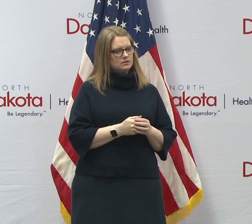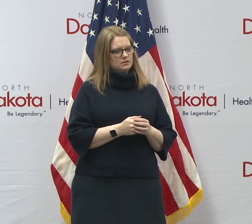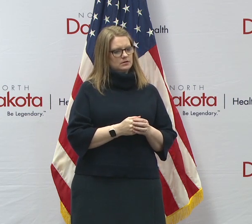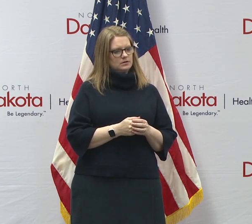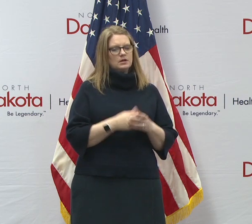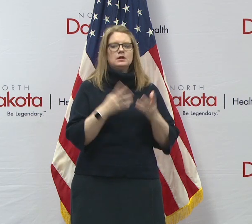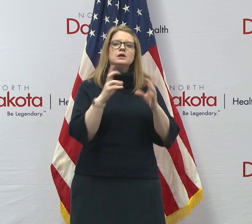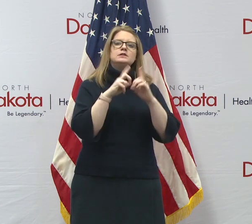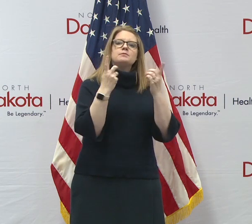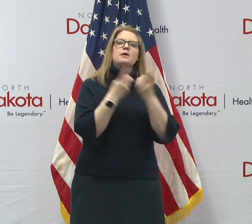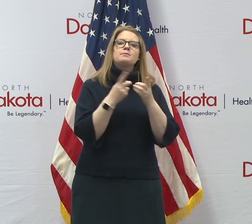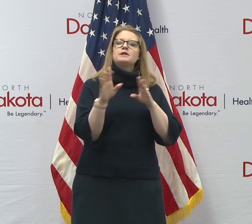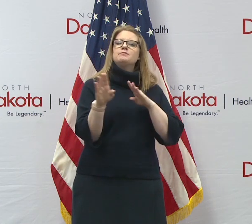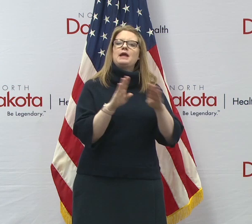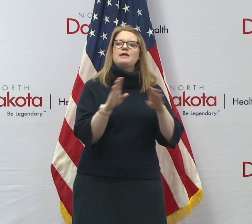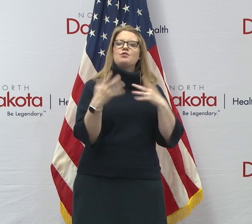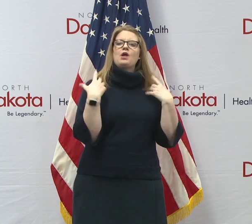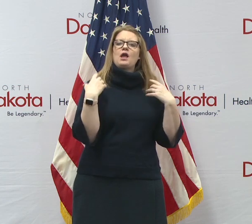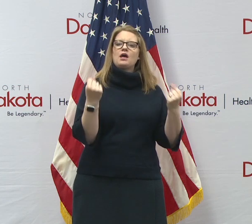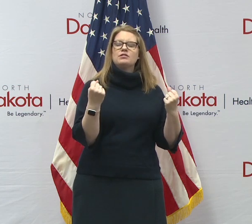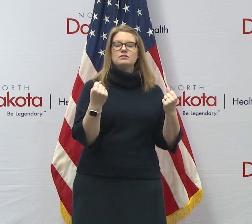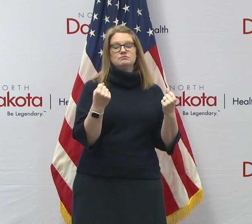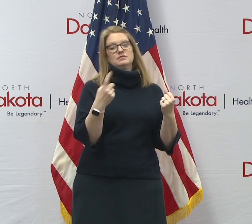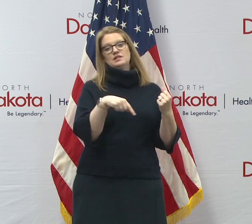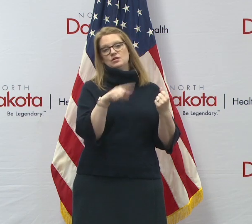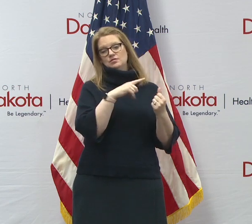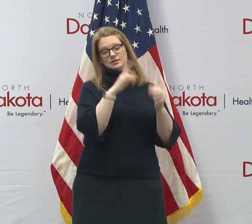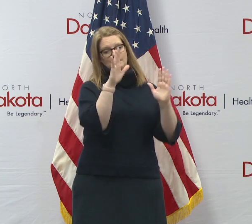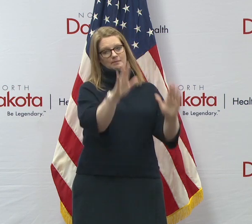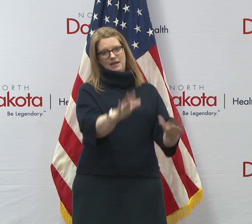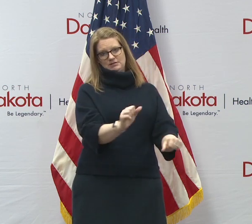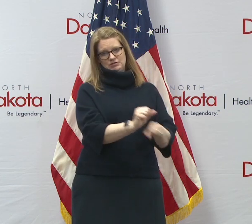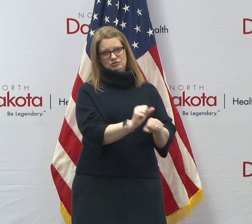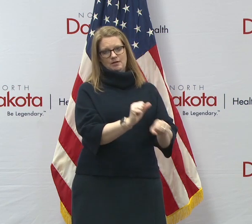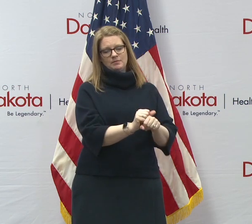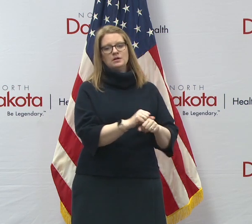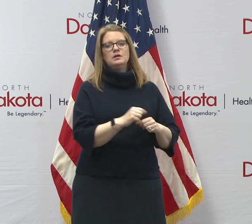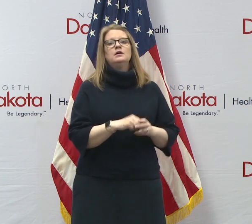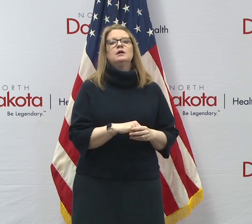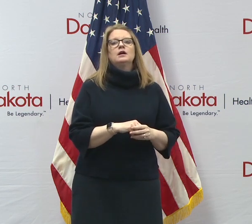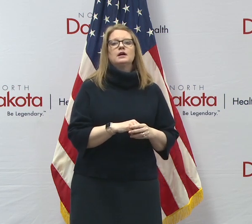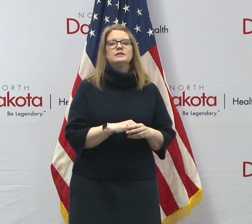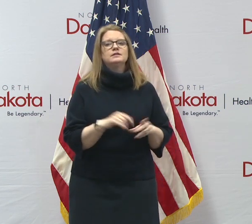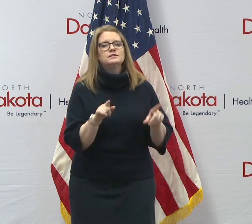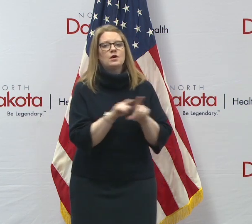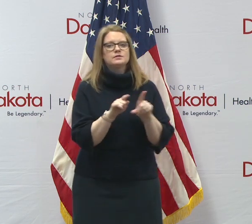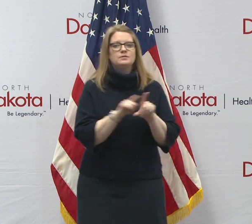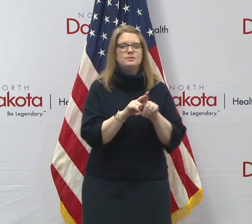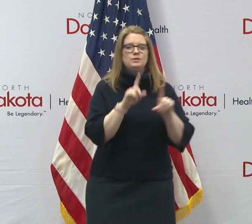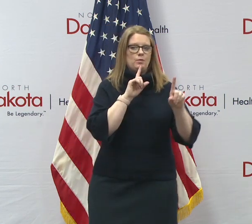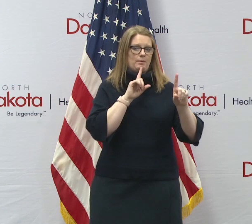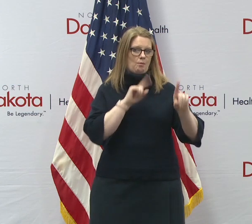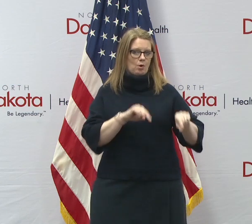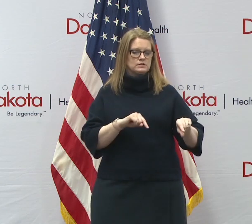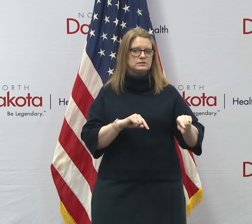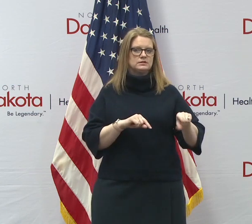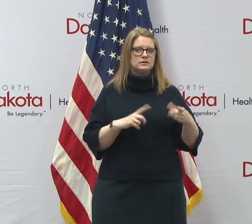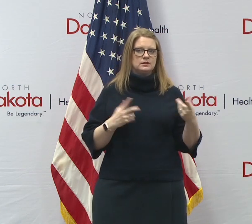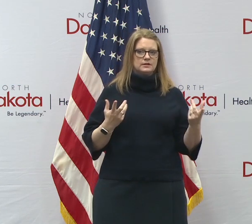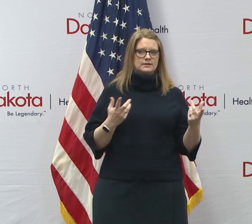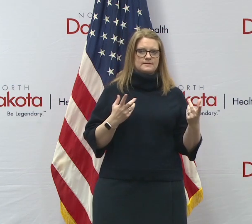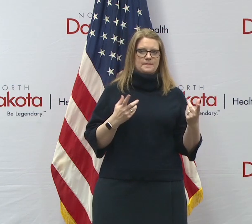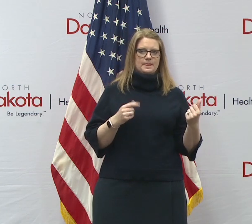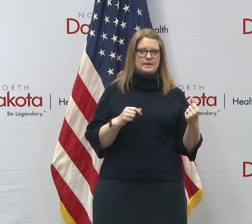of Behavioral Health. Uh, we're doing a great job. One of the things we know, uh, and there's even been reports we've had always, uh, in any,